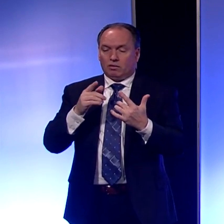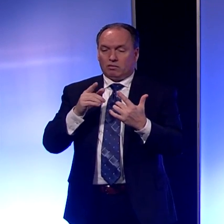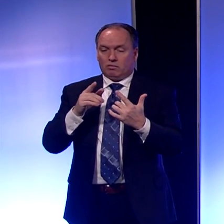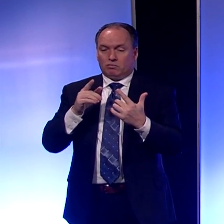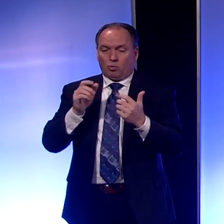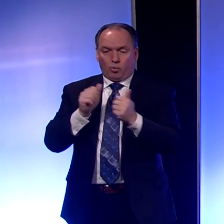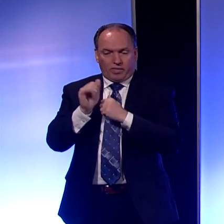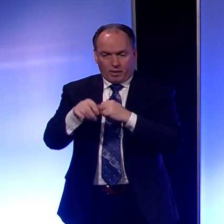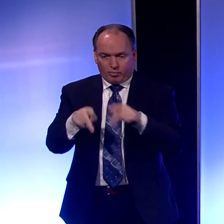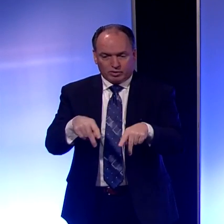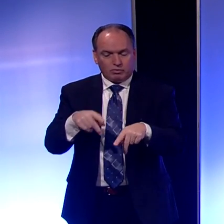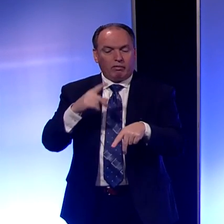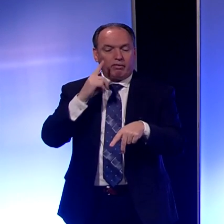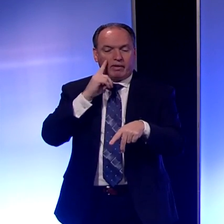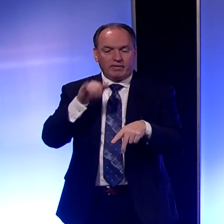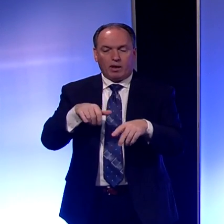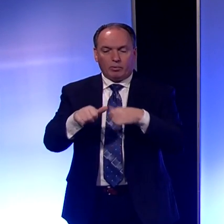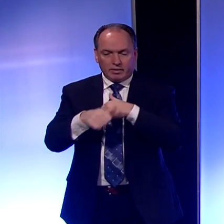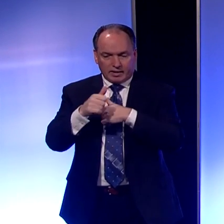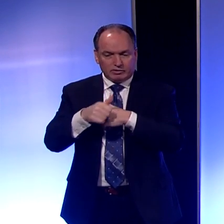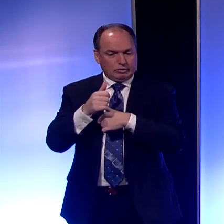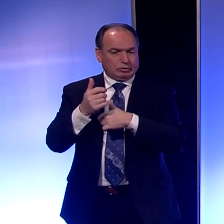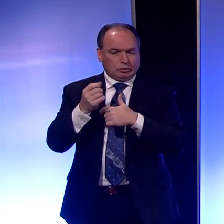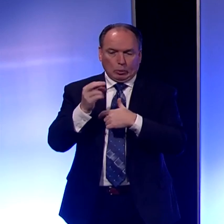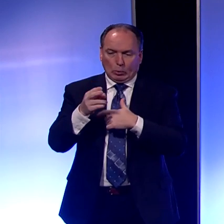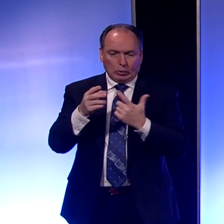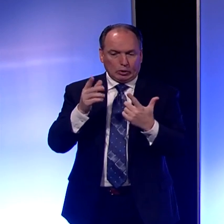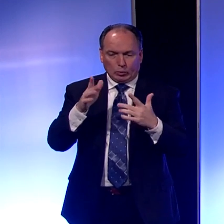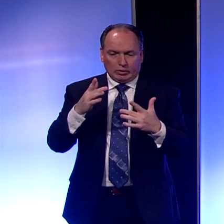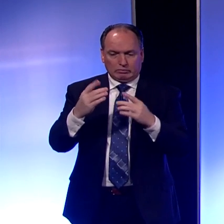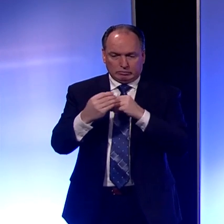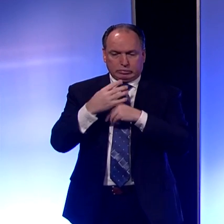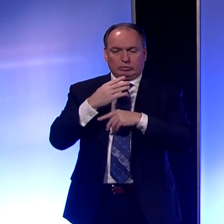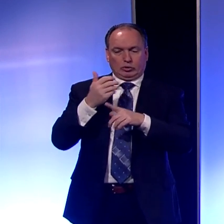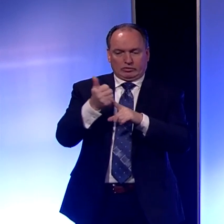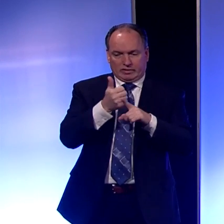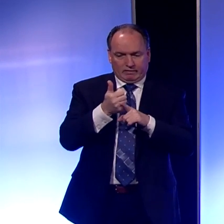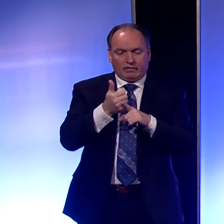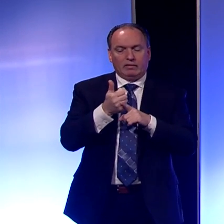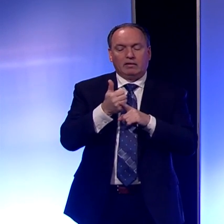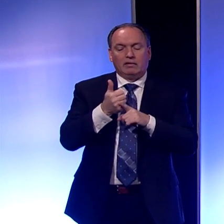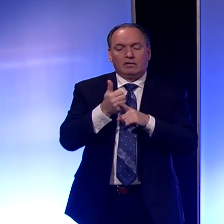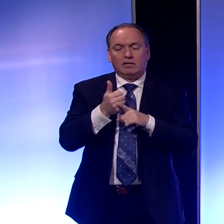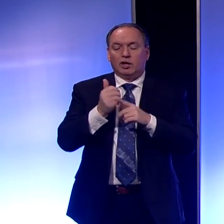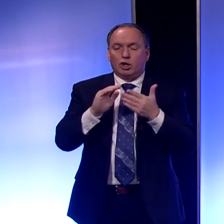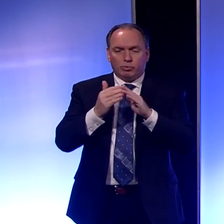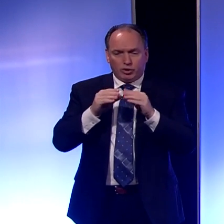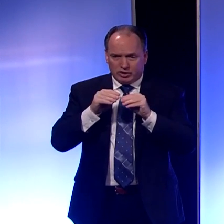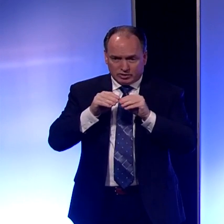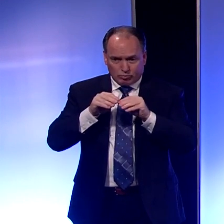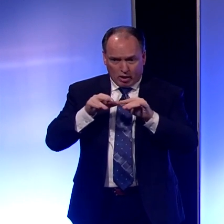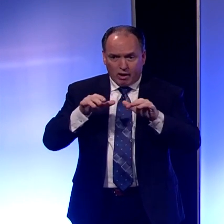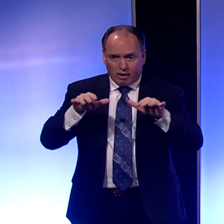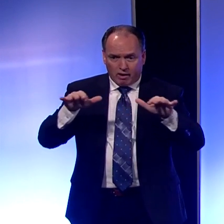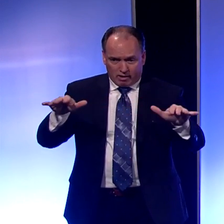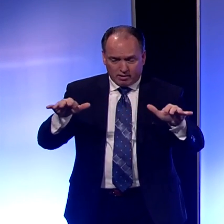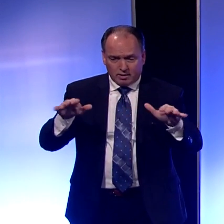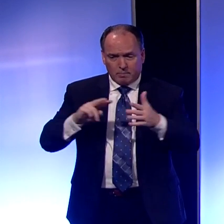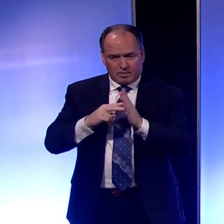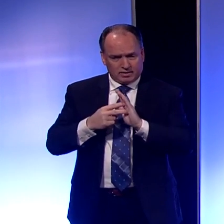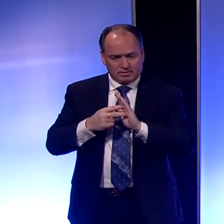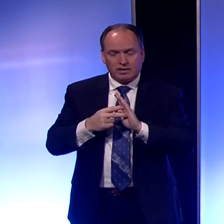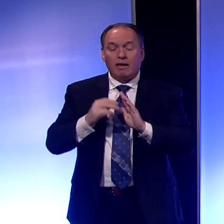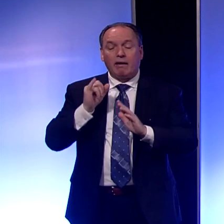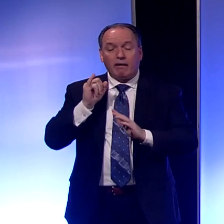that we would think would be dangerous and that you would likely contract COVID-19. Community spread would be